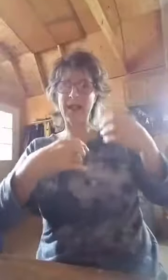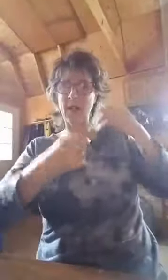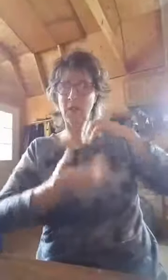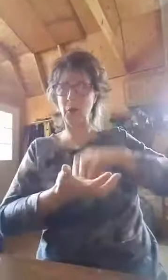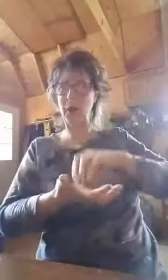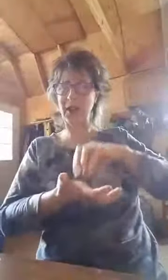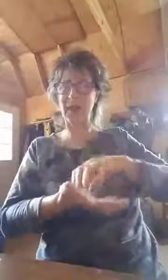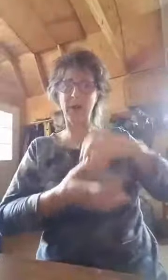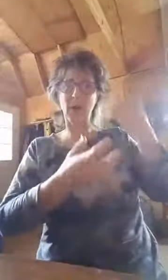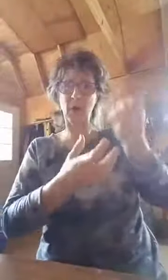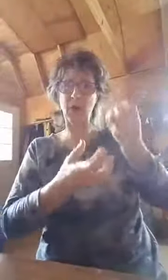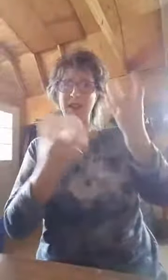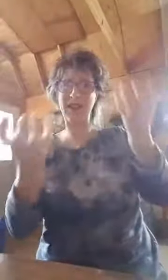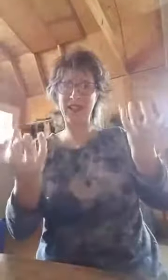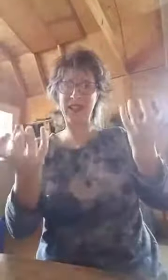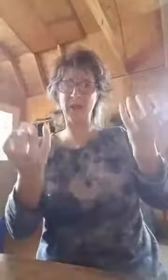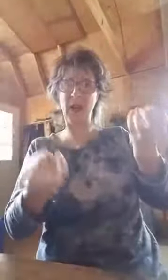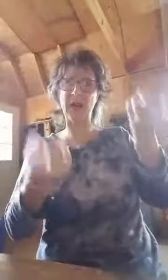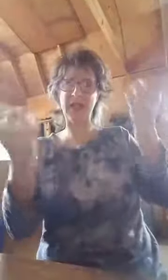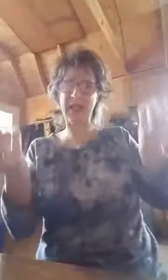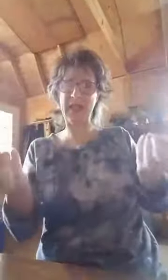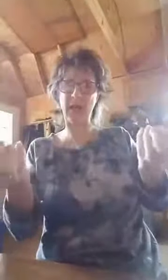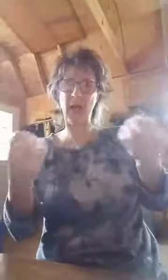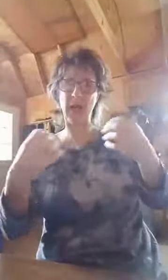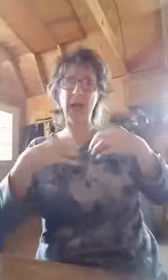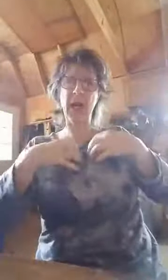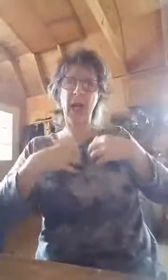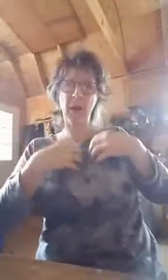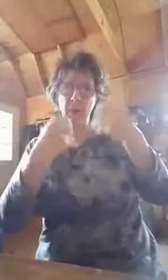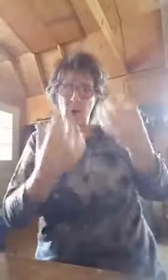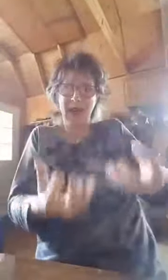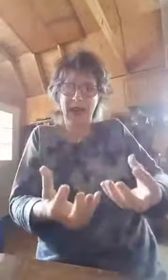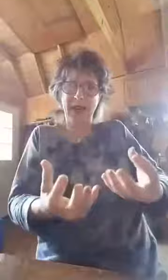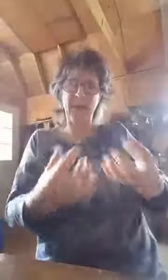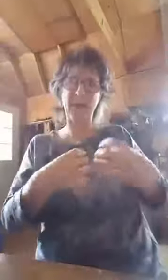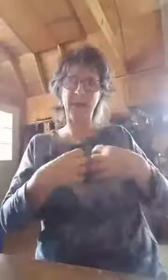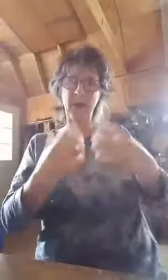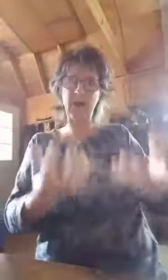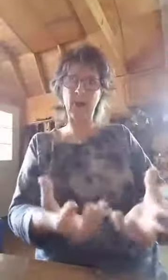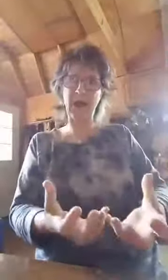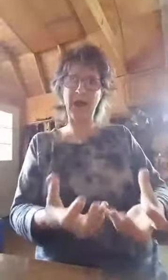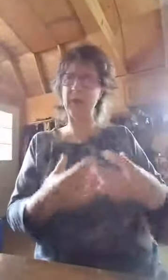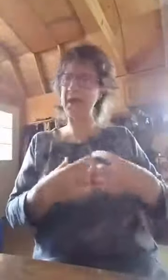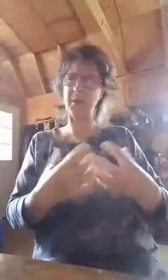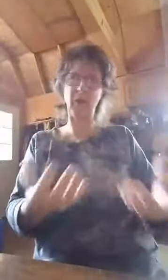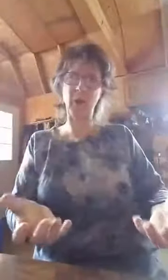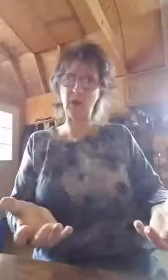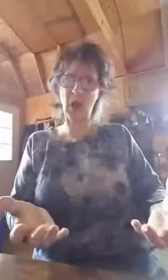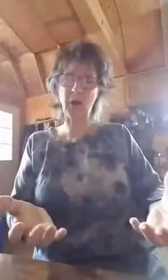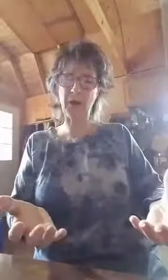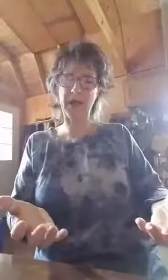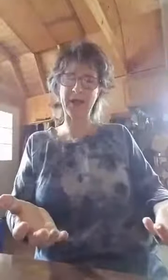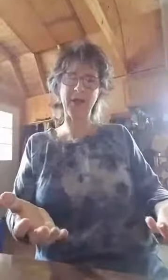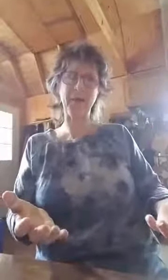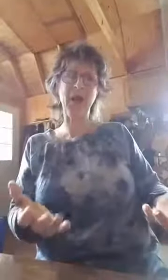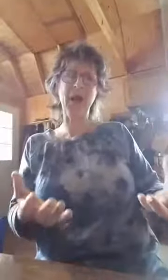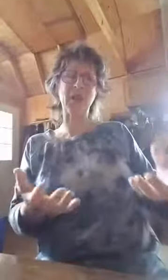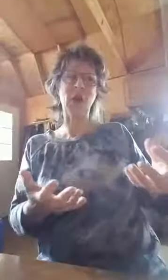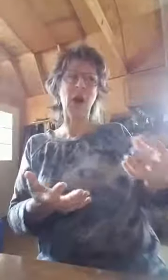That's how I'm born again by the word, the seed of God, the DNA of God. I'm born again. My spirit is born again. My spirit knows all things. So